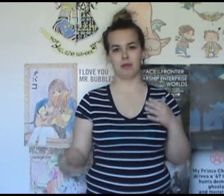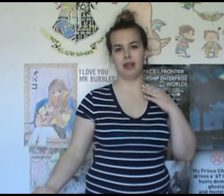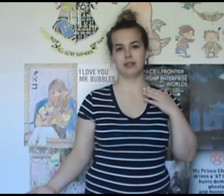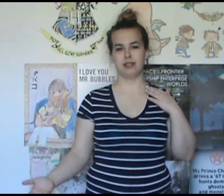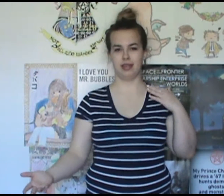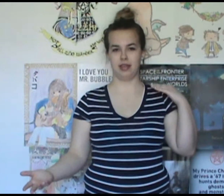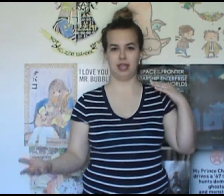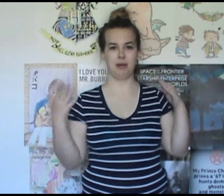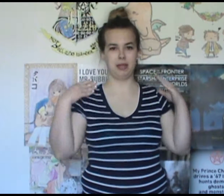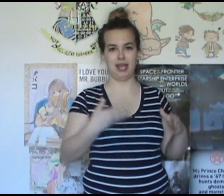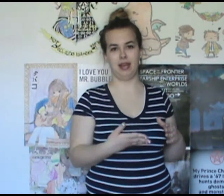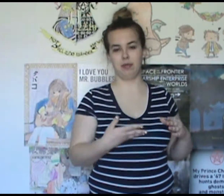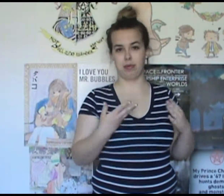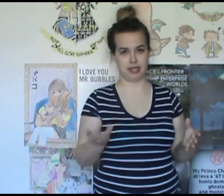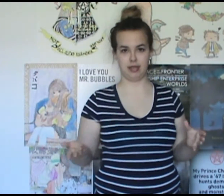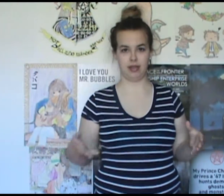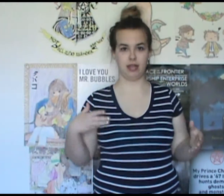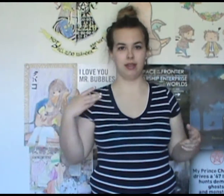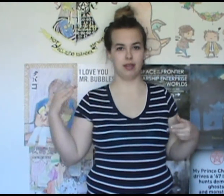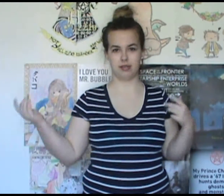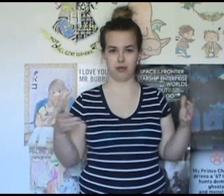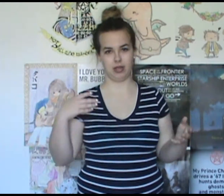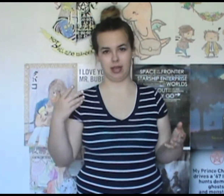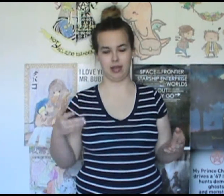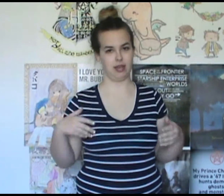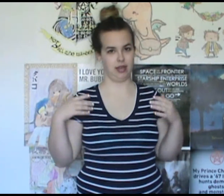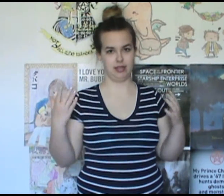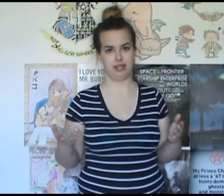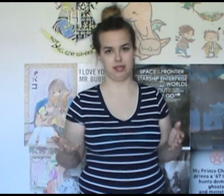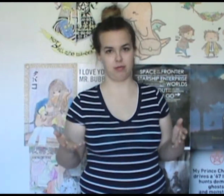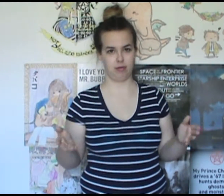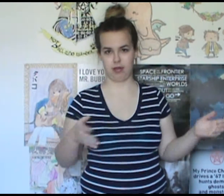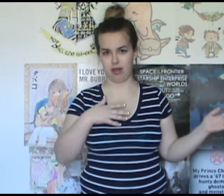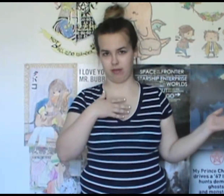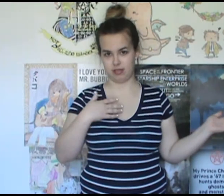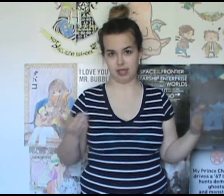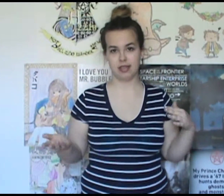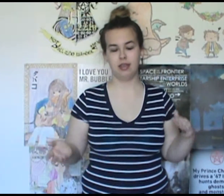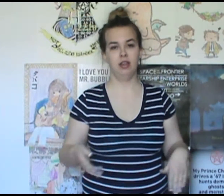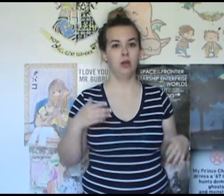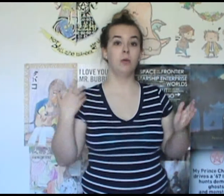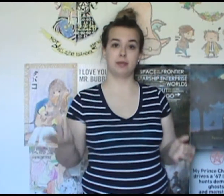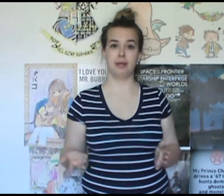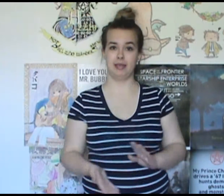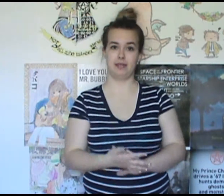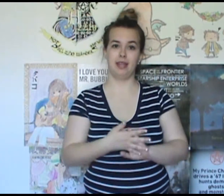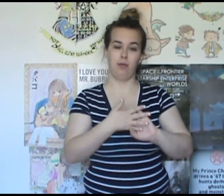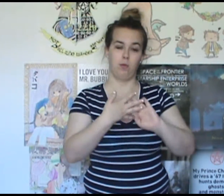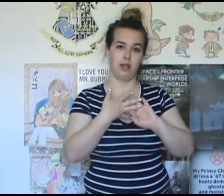writers decided to keep Leanne present in the storyline and in this season was really interesting with